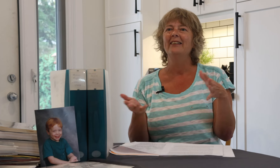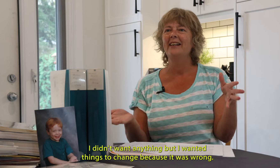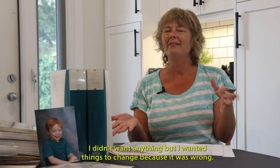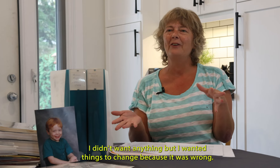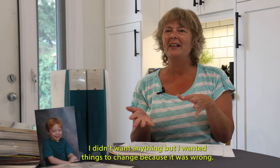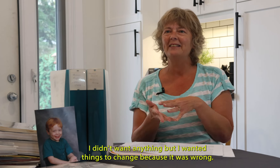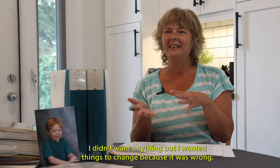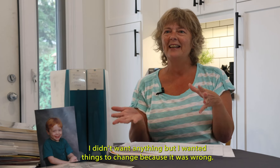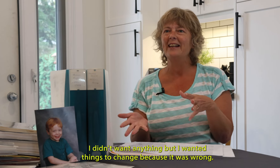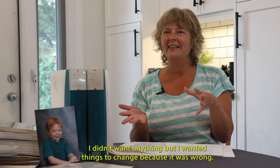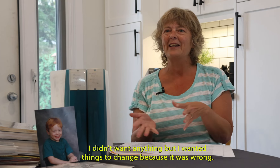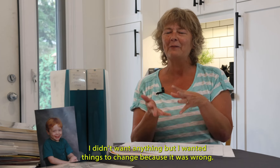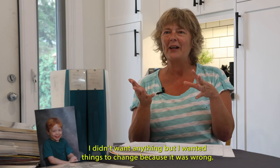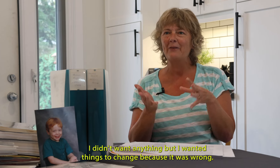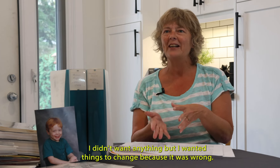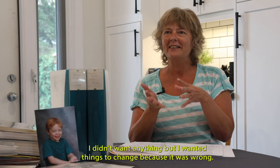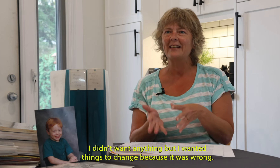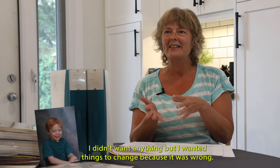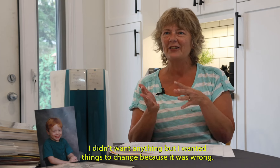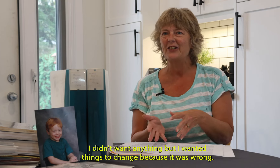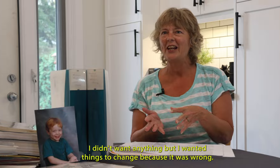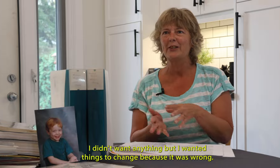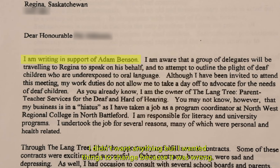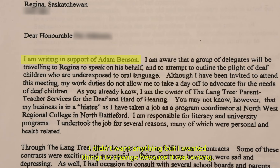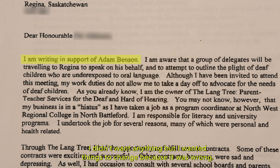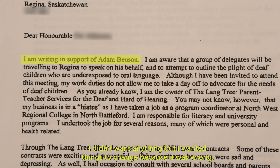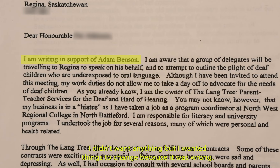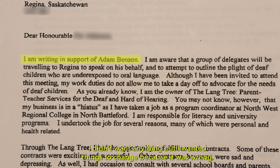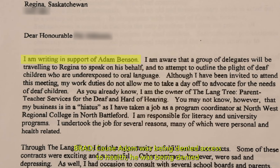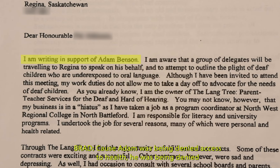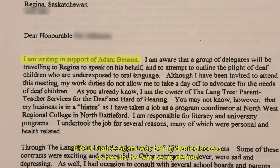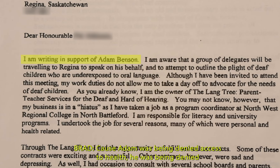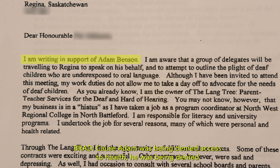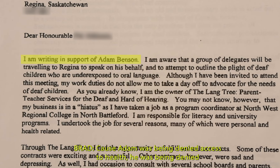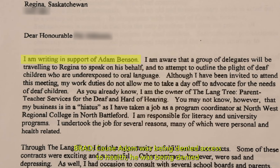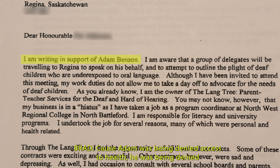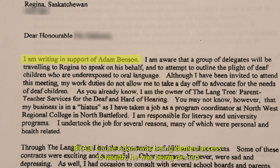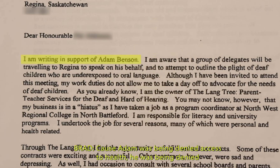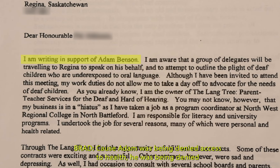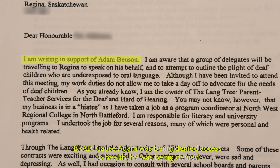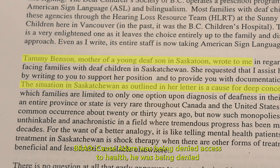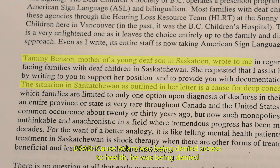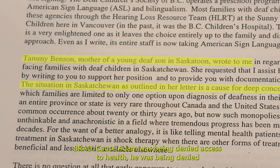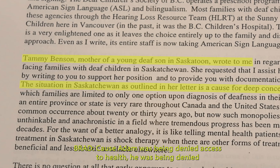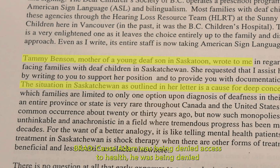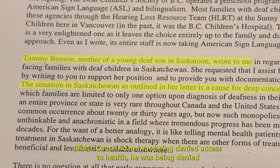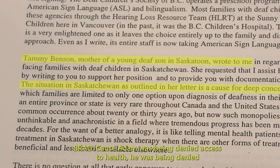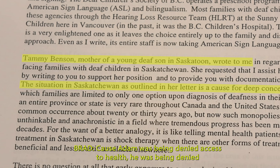I didn't want anything, but I wanted things to change because it was wrong. Because Adam was being denied access to